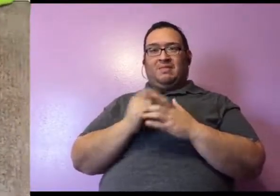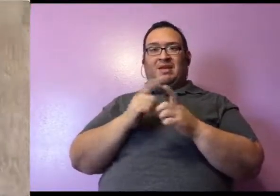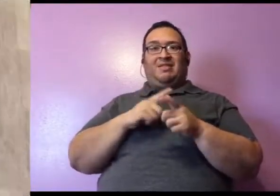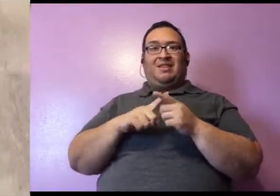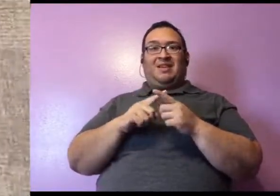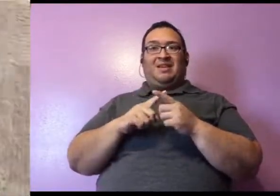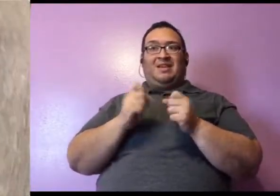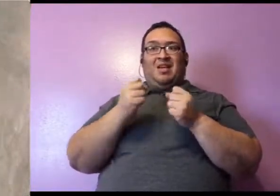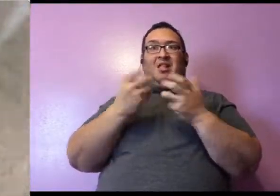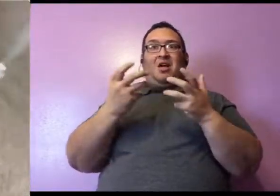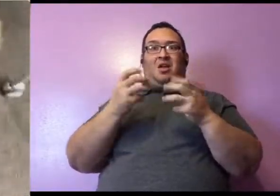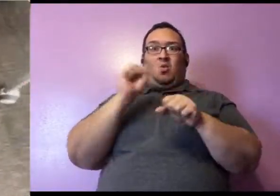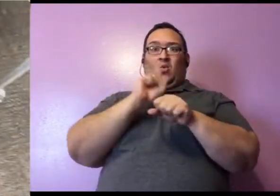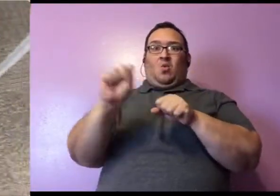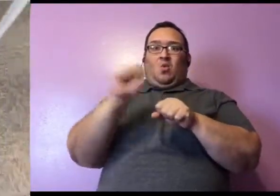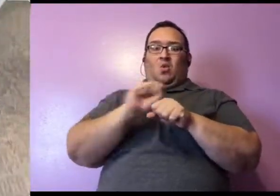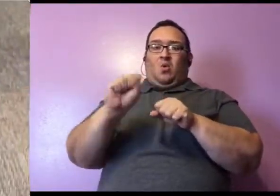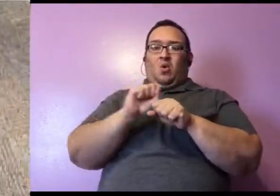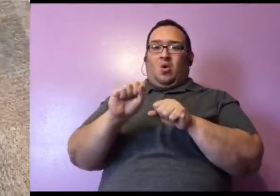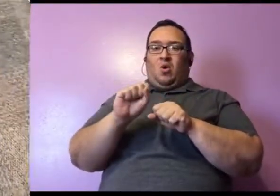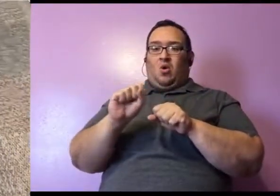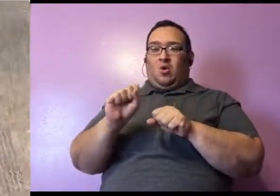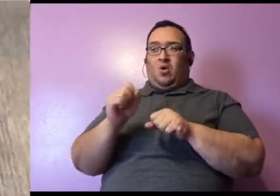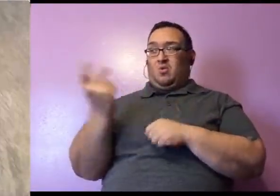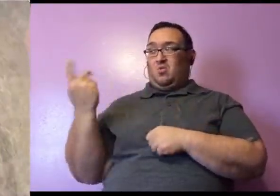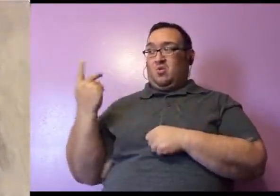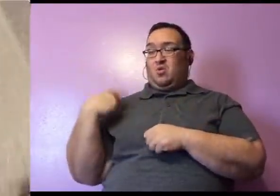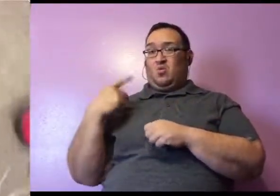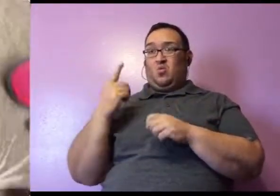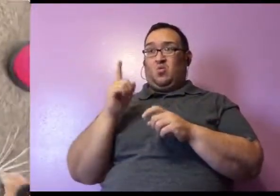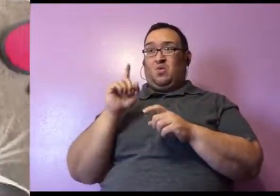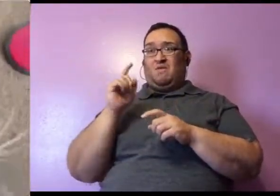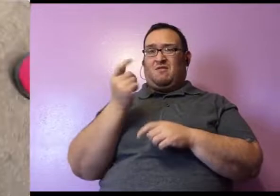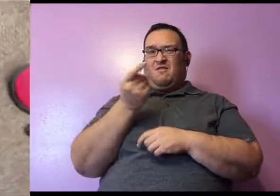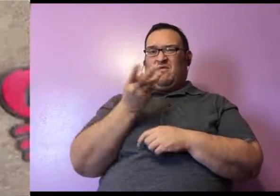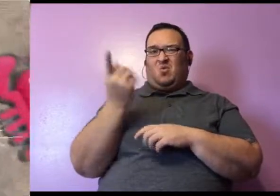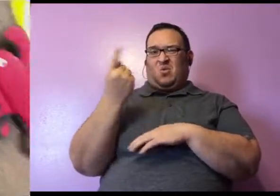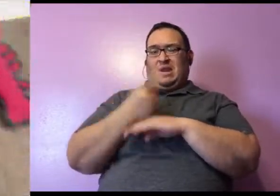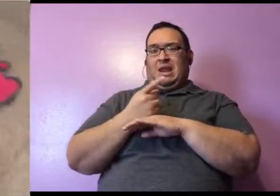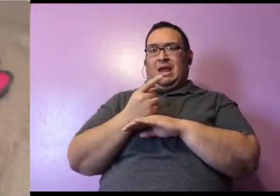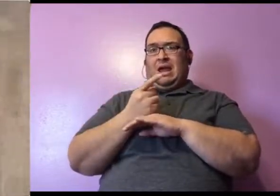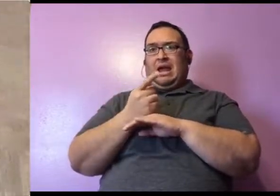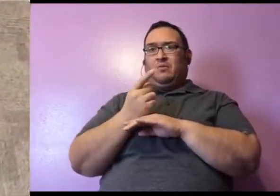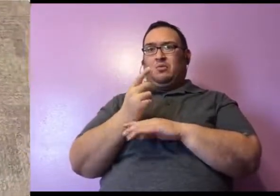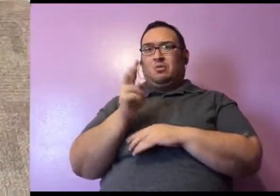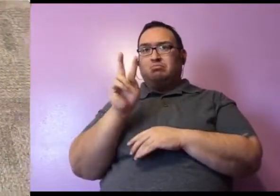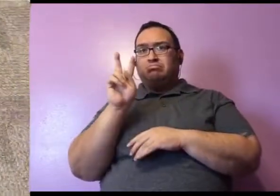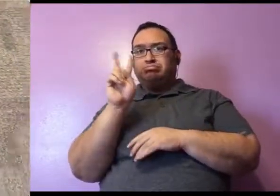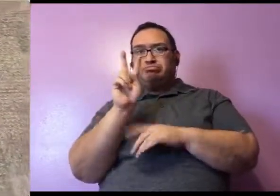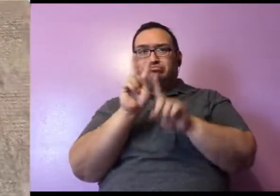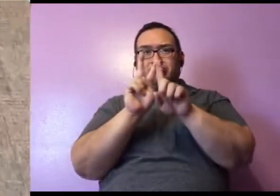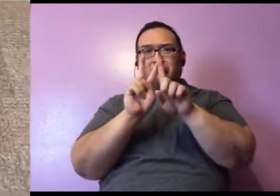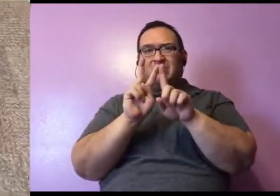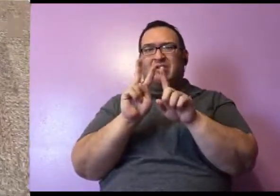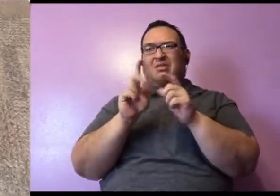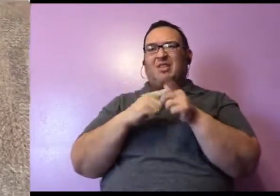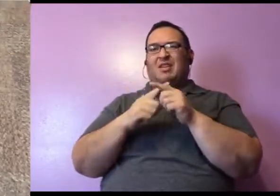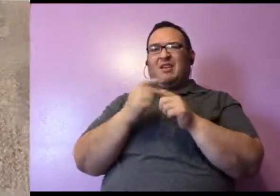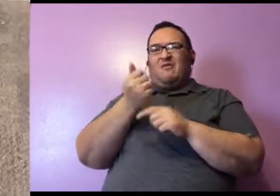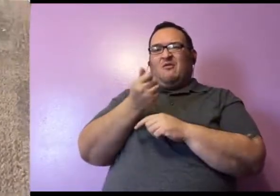of work, Pauline. We were with her 24 hours a day for a couple days. And then after that, we were with her every couple hours